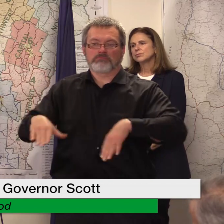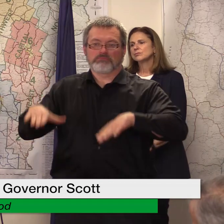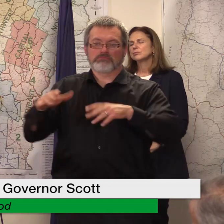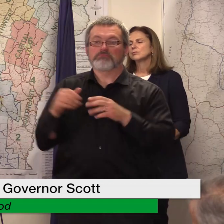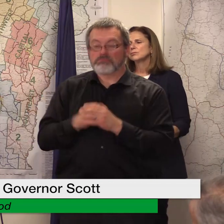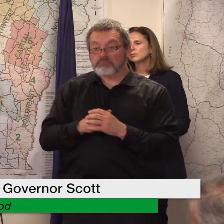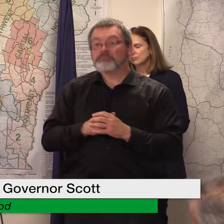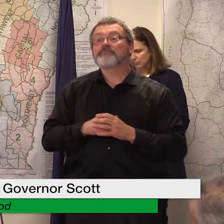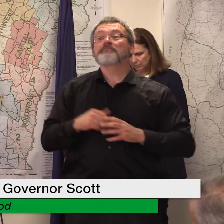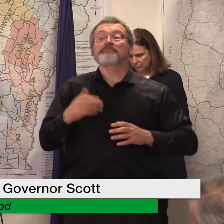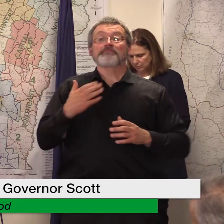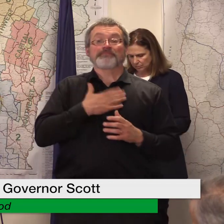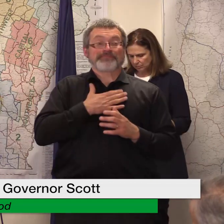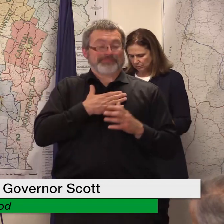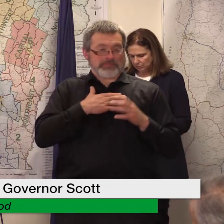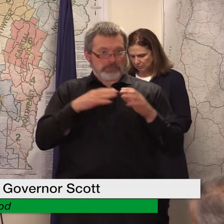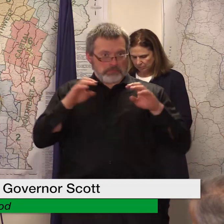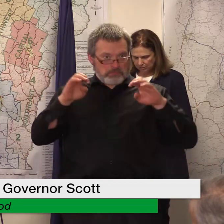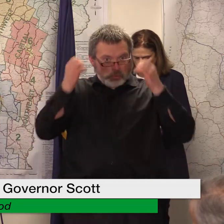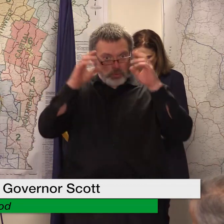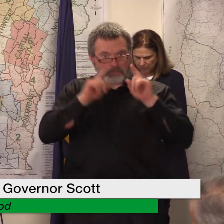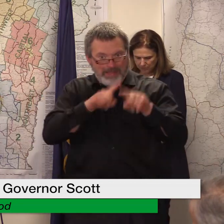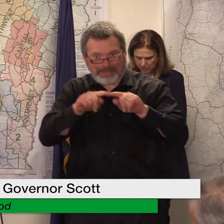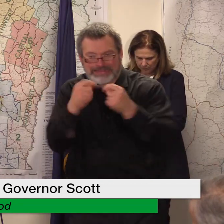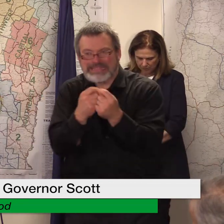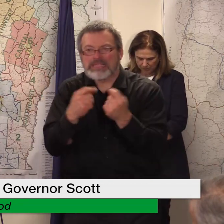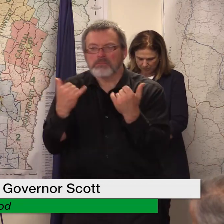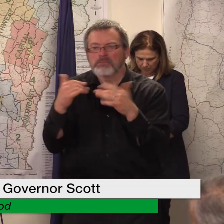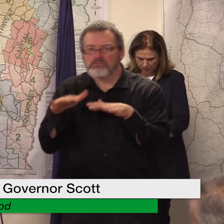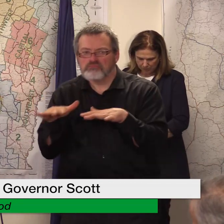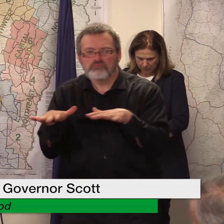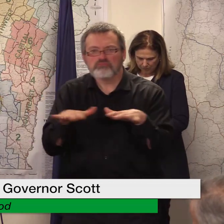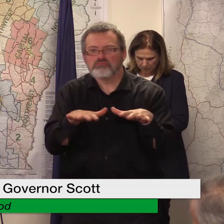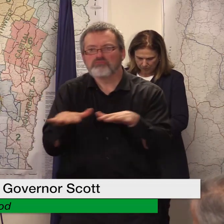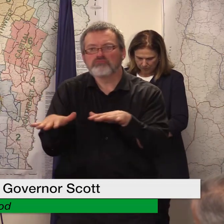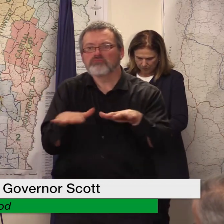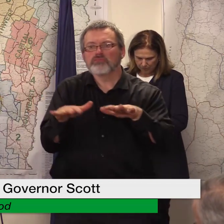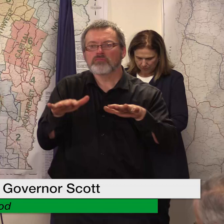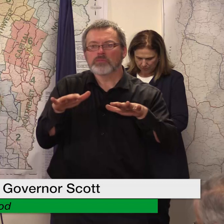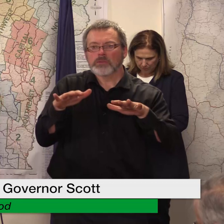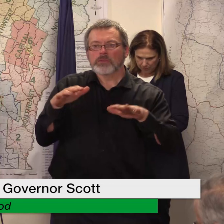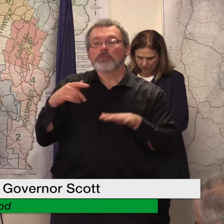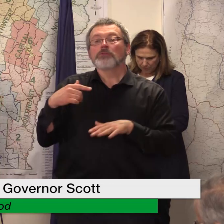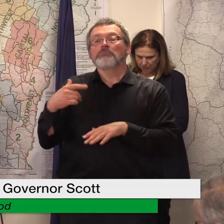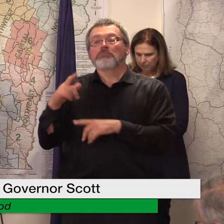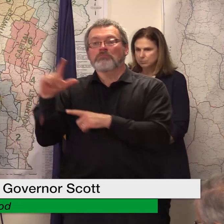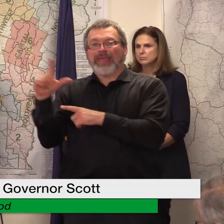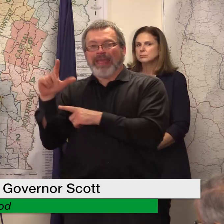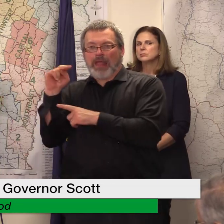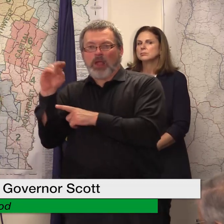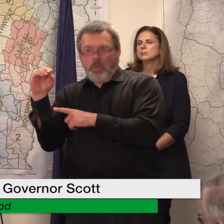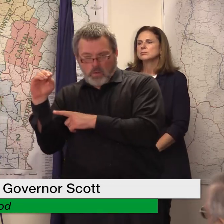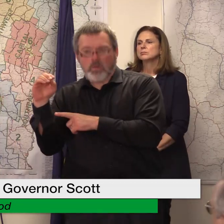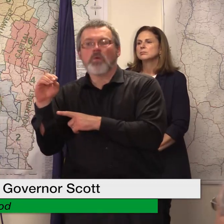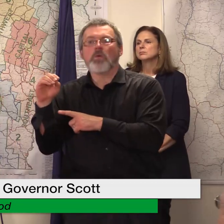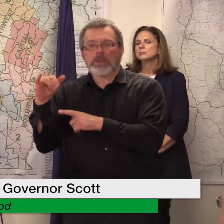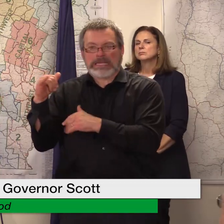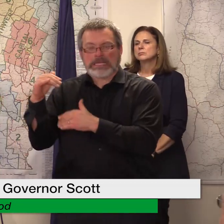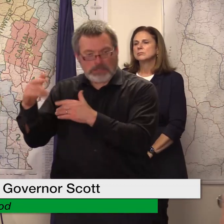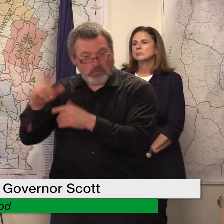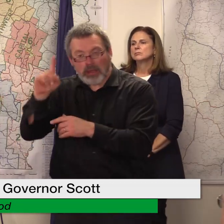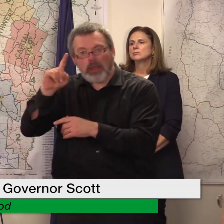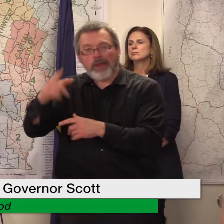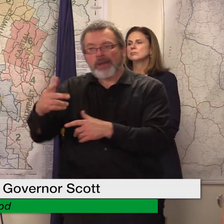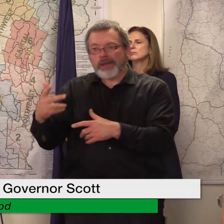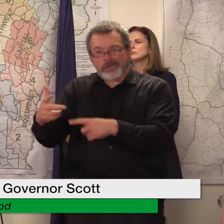standby to be able to move things around the state the lno team is working on recovering their vehicles and they're kind of standing